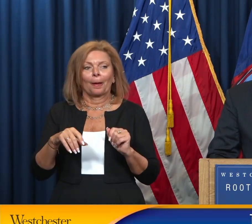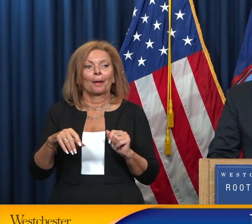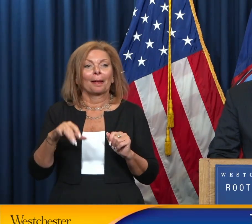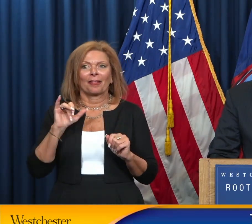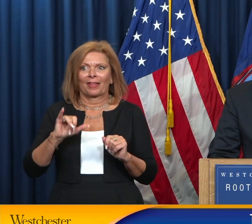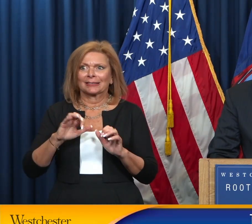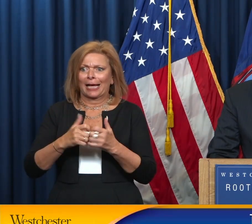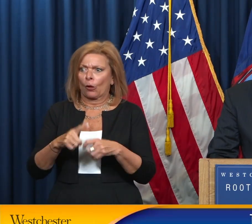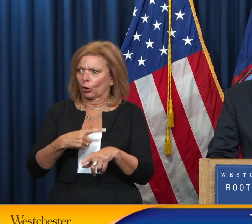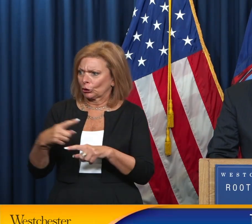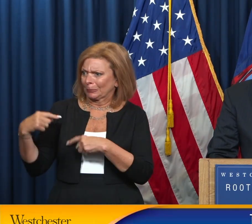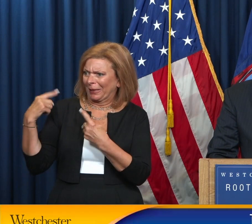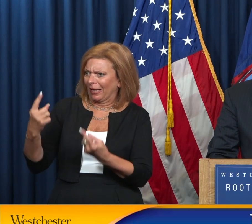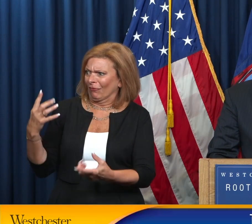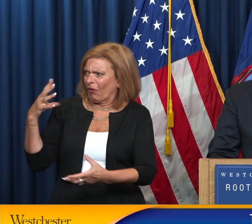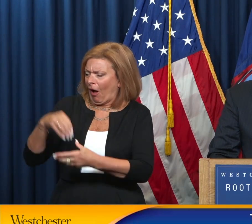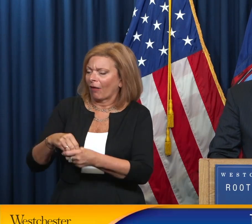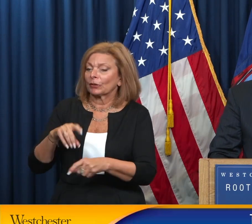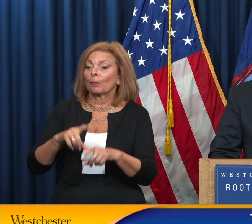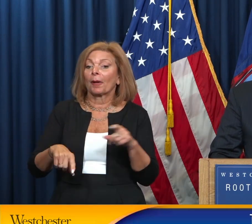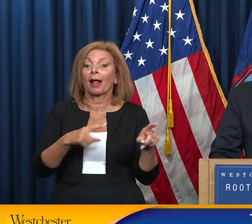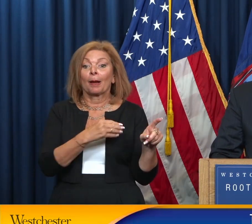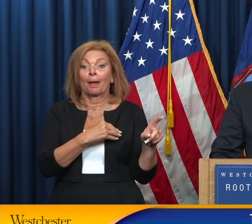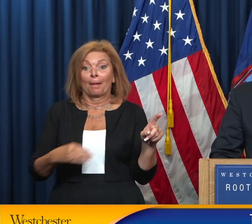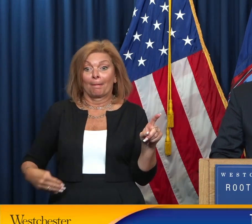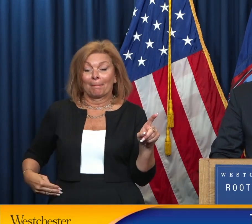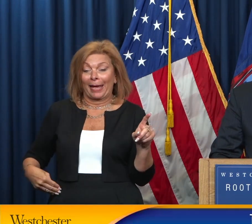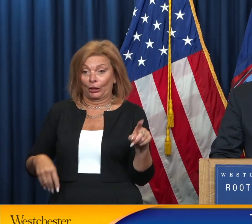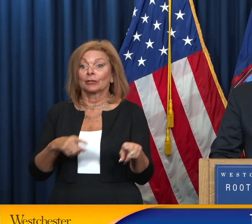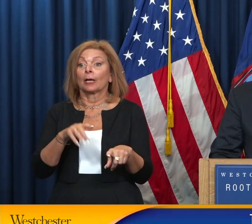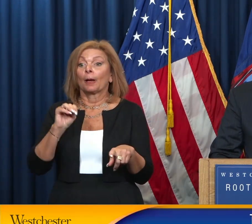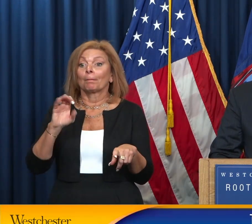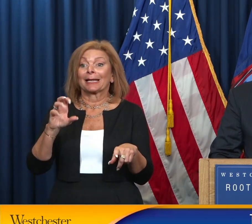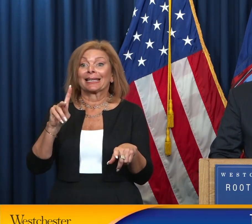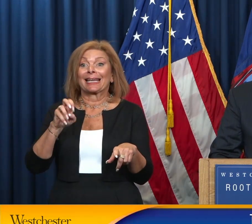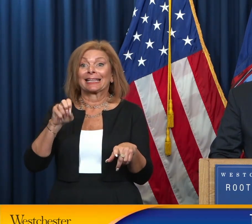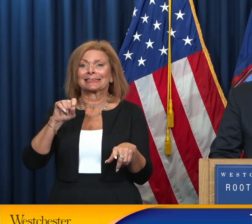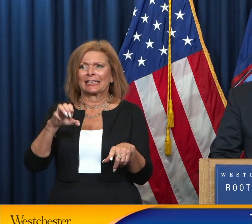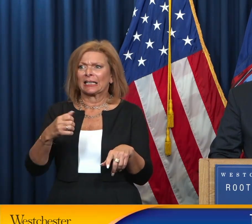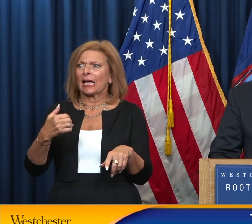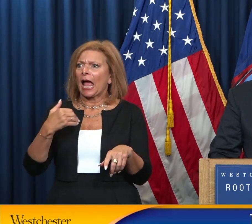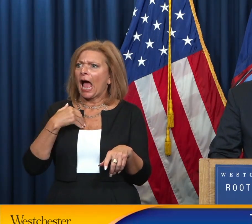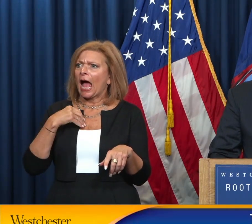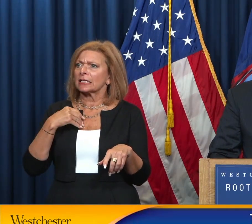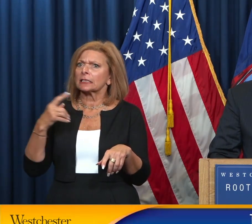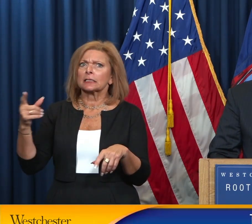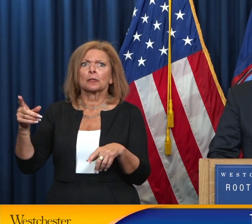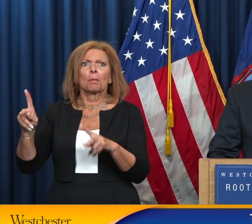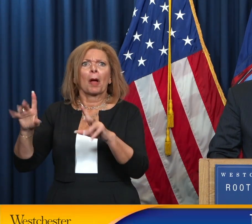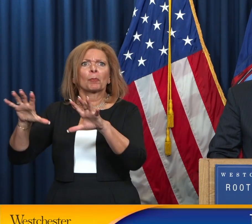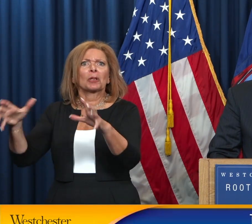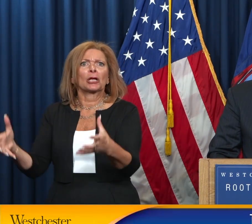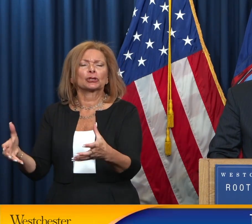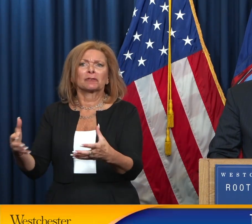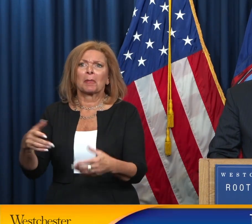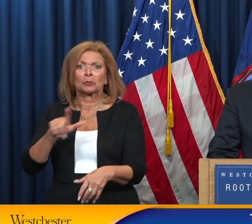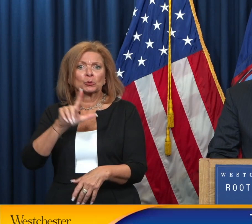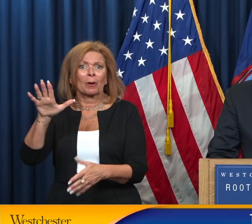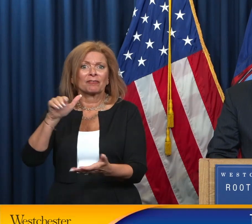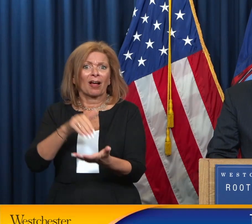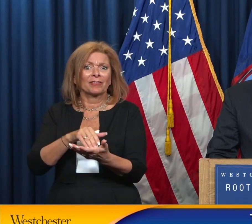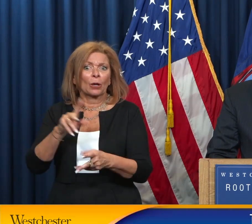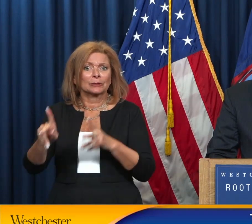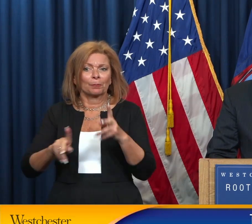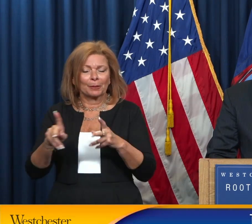Vivian McKenzie has a population in Peekskill of about 25,000 people. And at this point in time, we'll ask